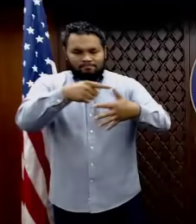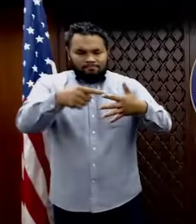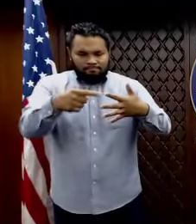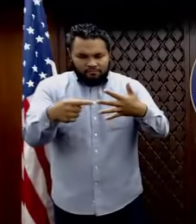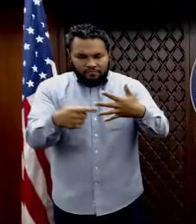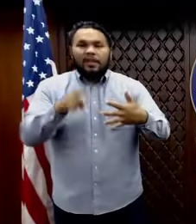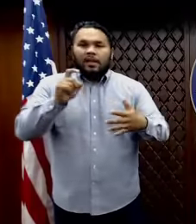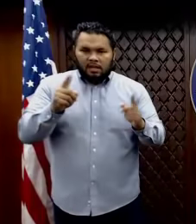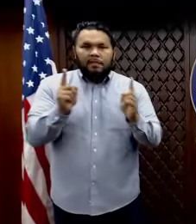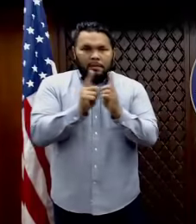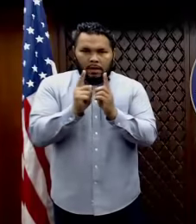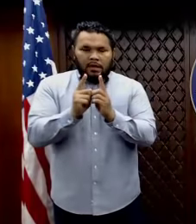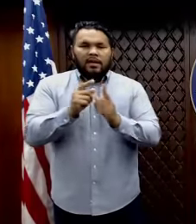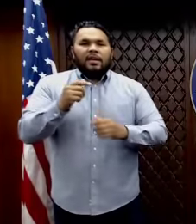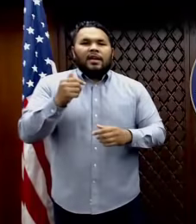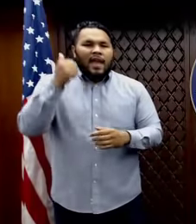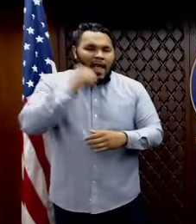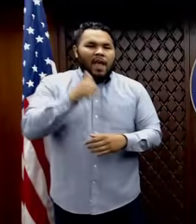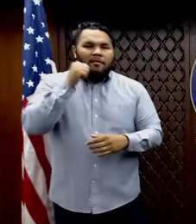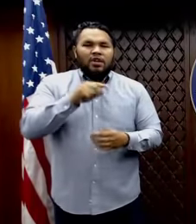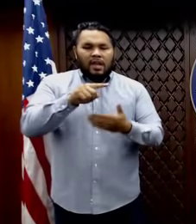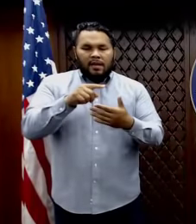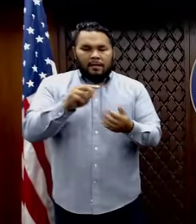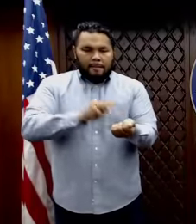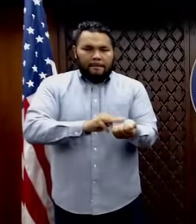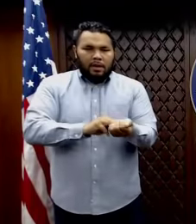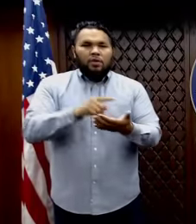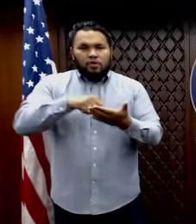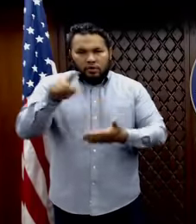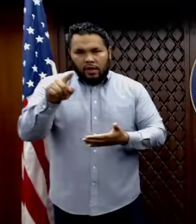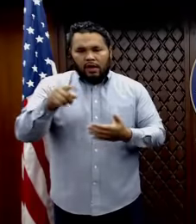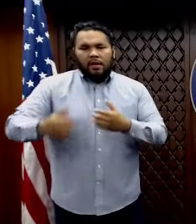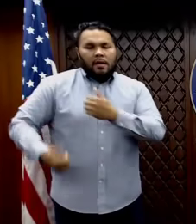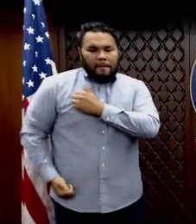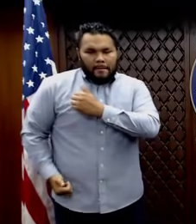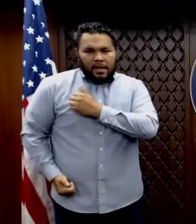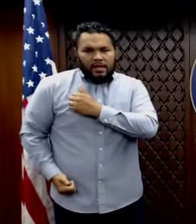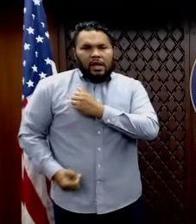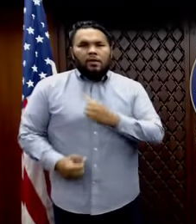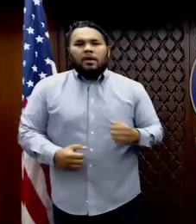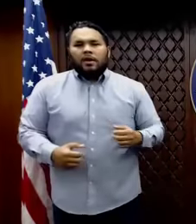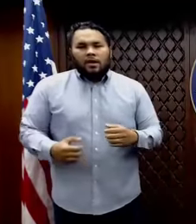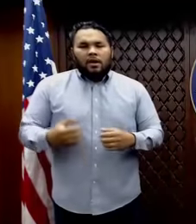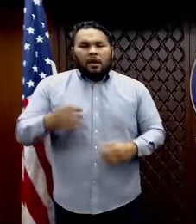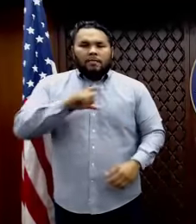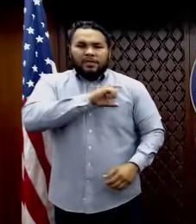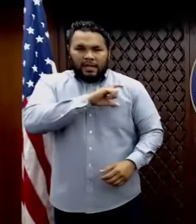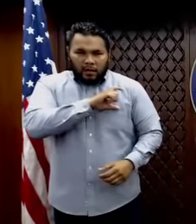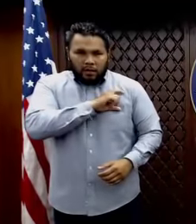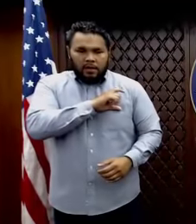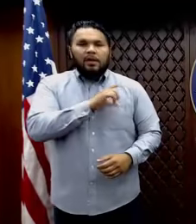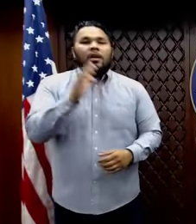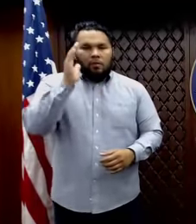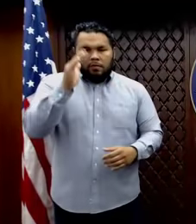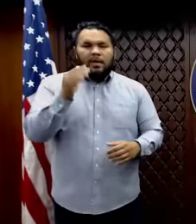There will be daily medical checkups of all sailors, military security will be on every floor and at